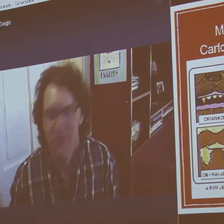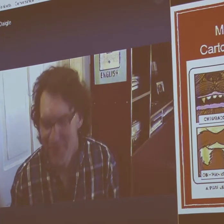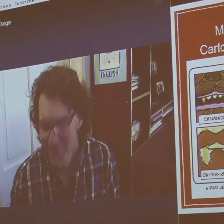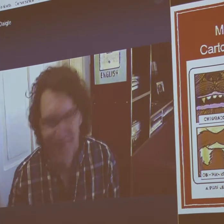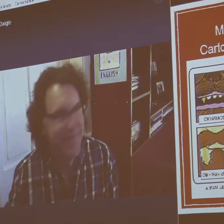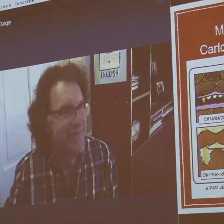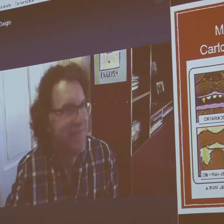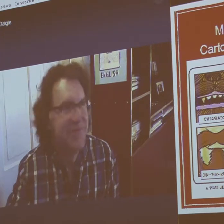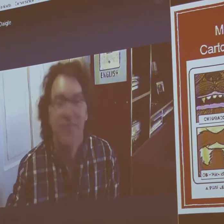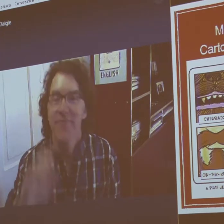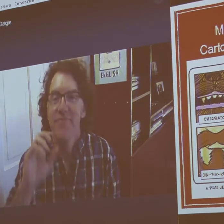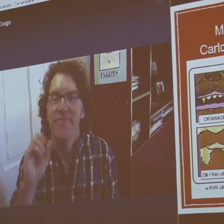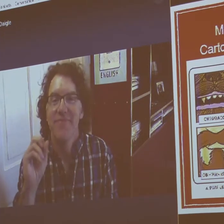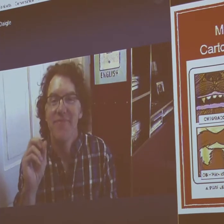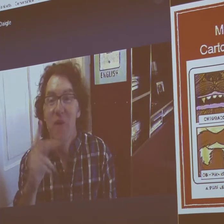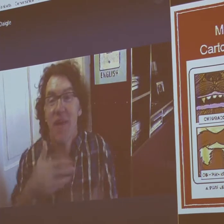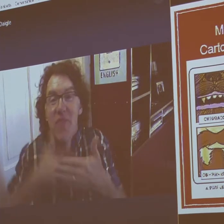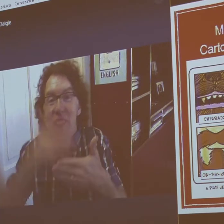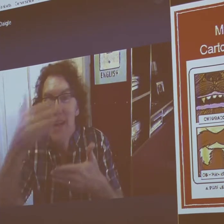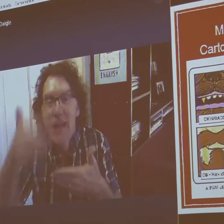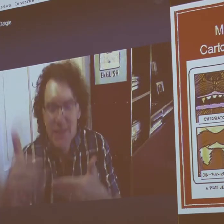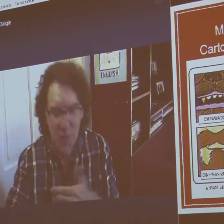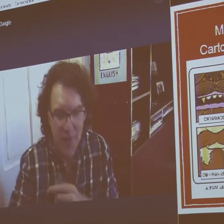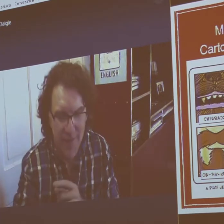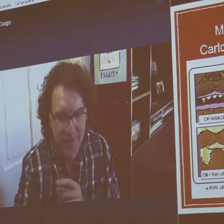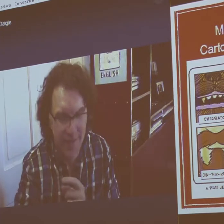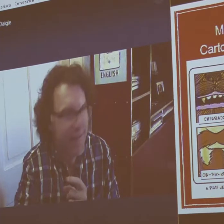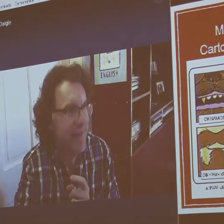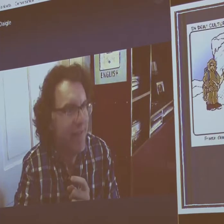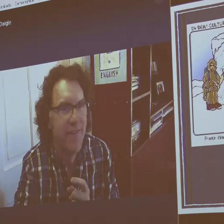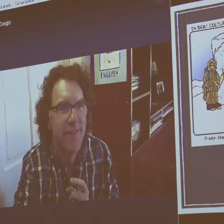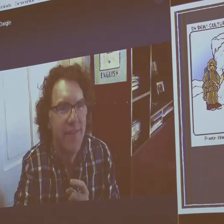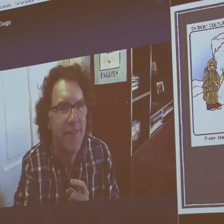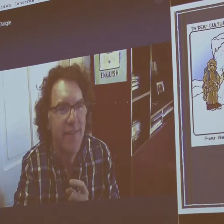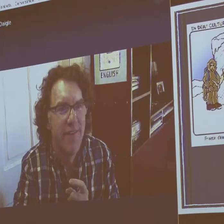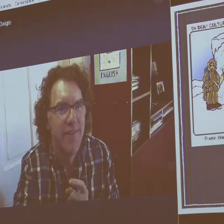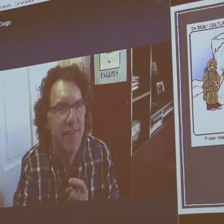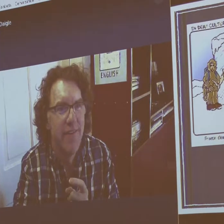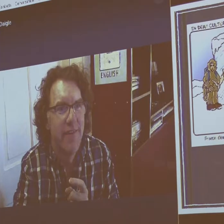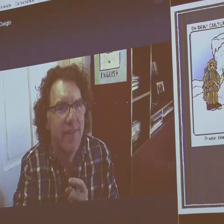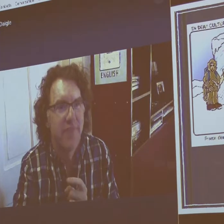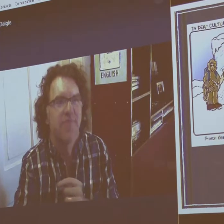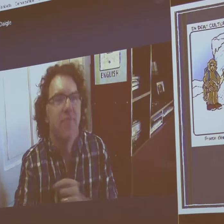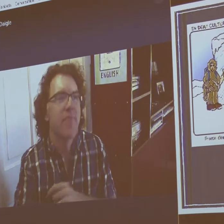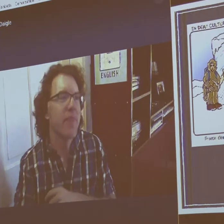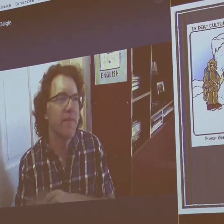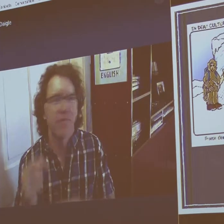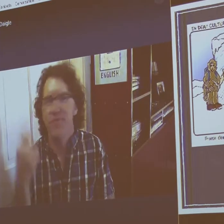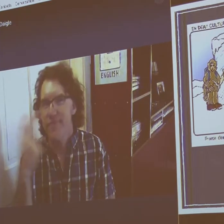The line. You know, because deaf people climb, you know. So, next panel, please.